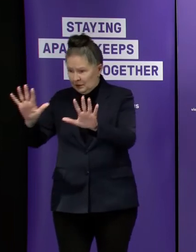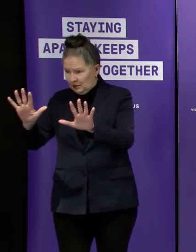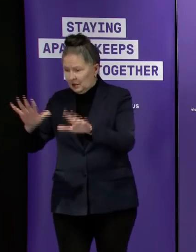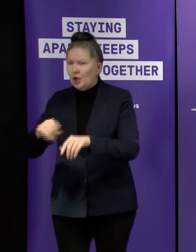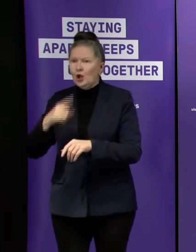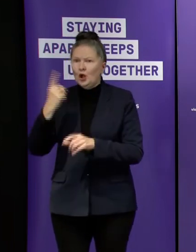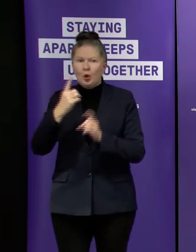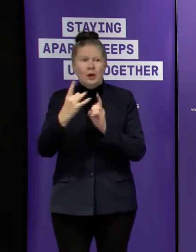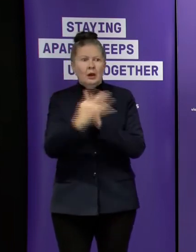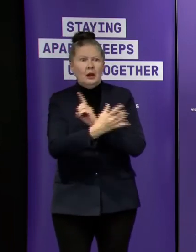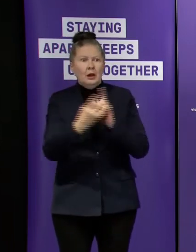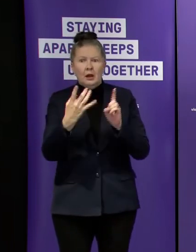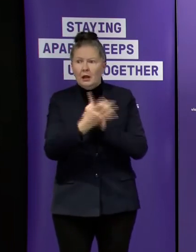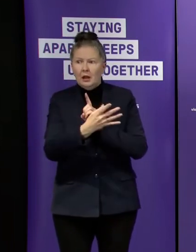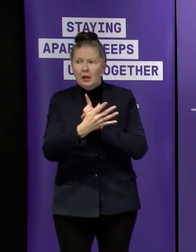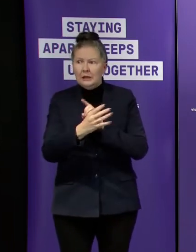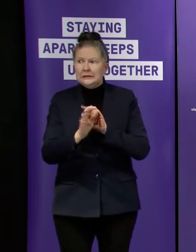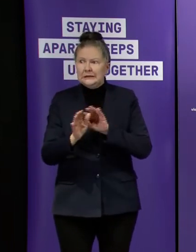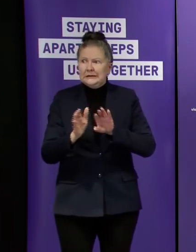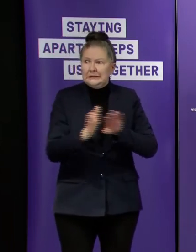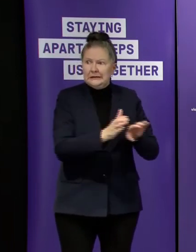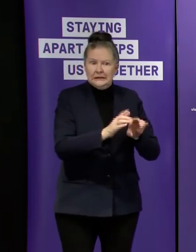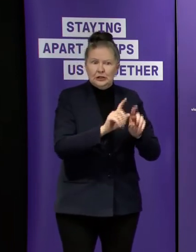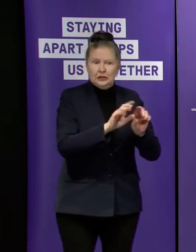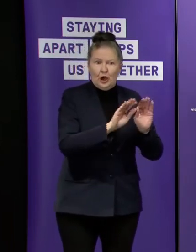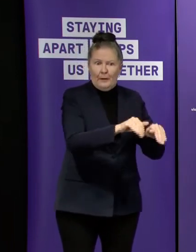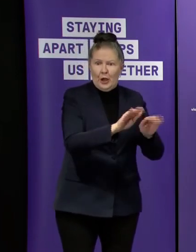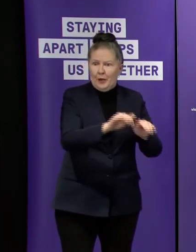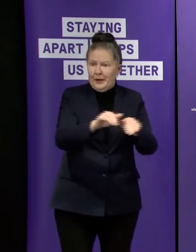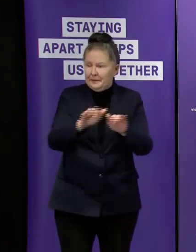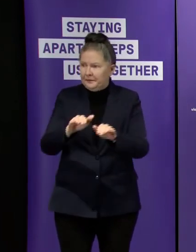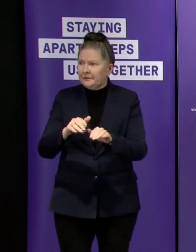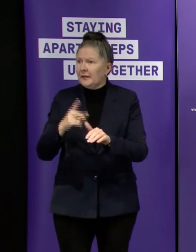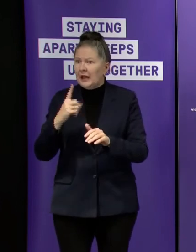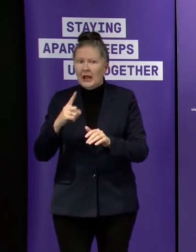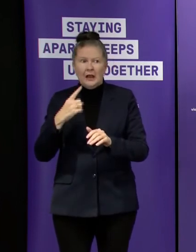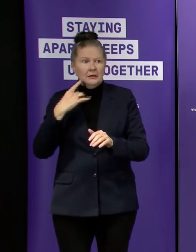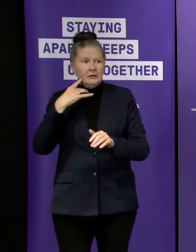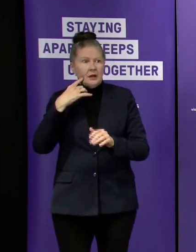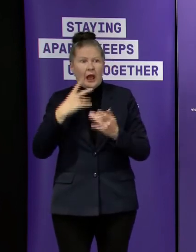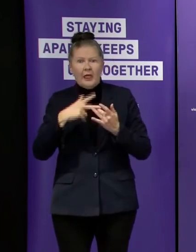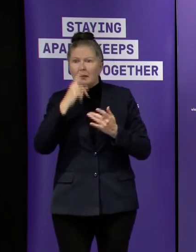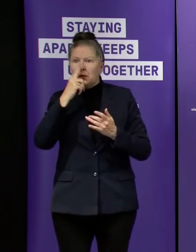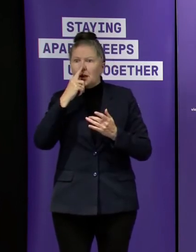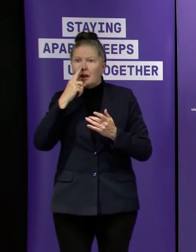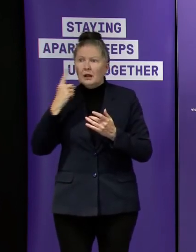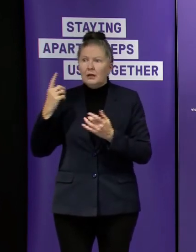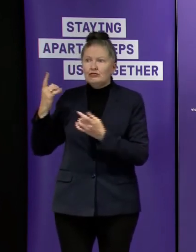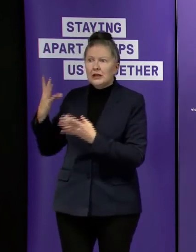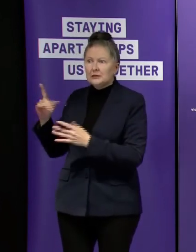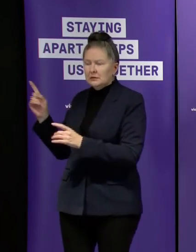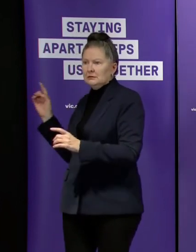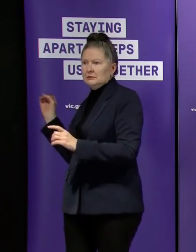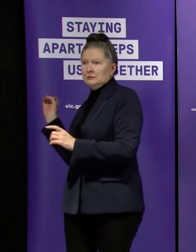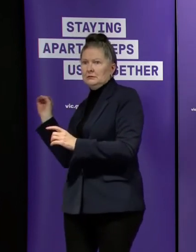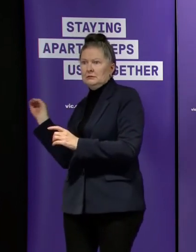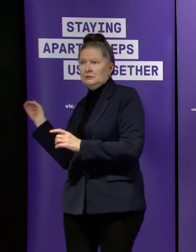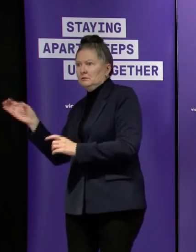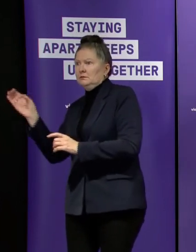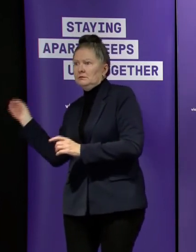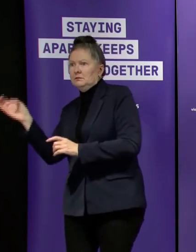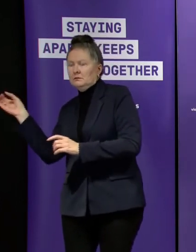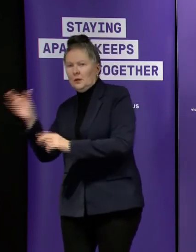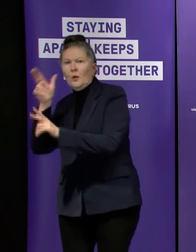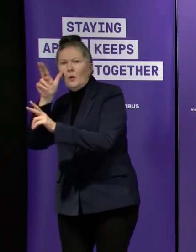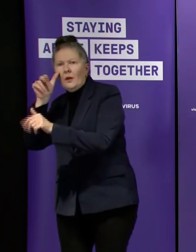uh and then to find the reserve workforce to make sure that uh to make sure that uh patients are getting the very